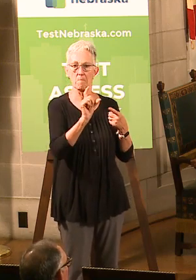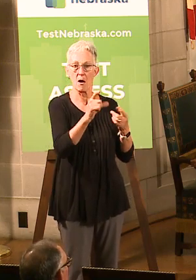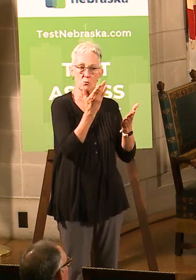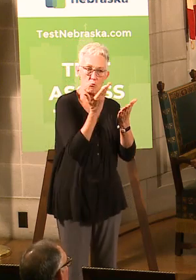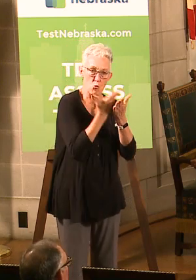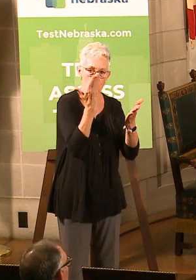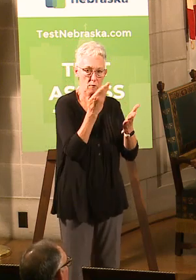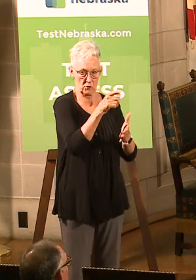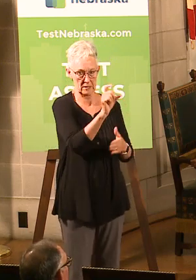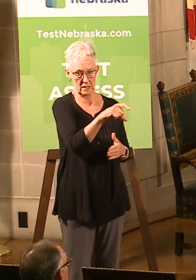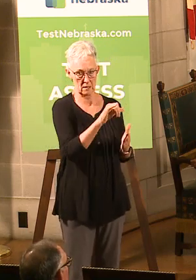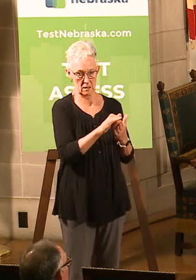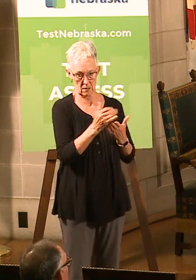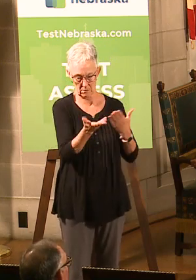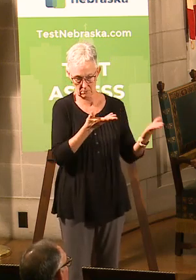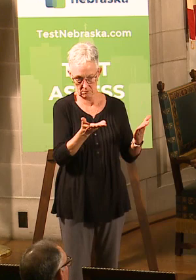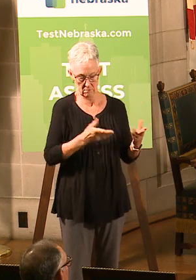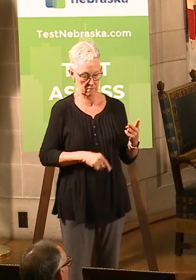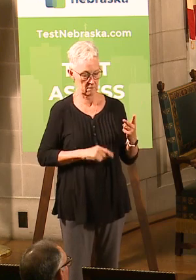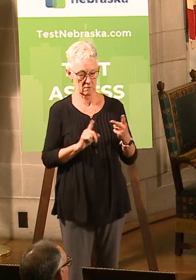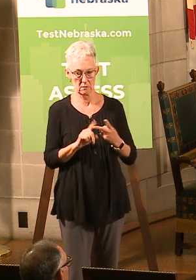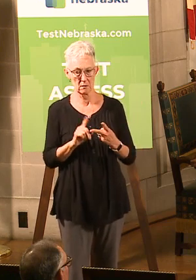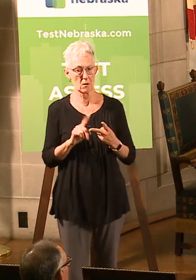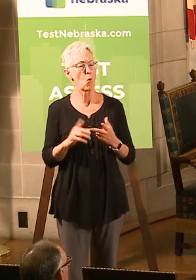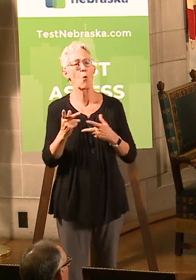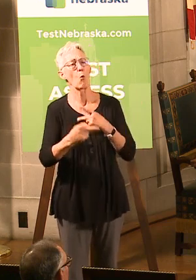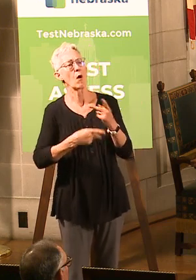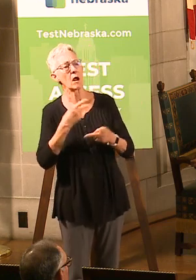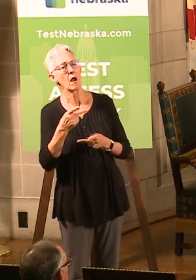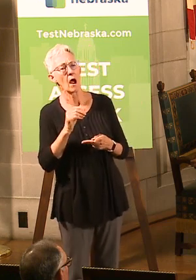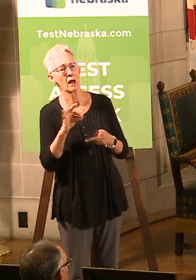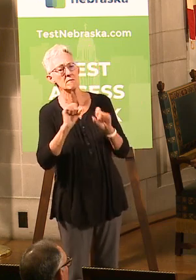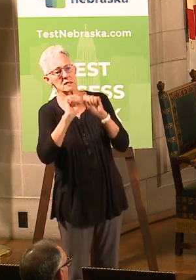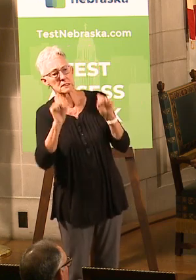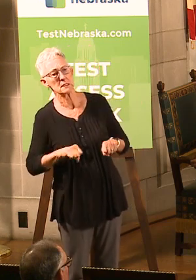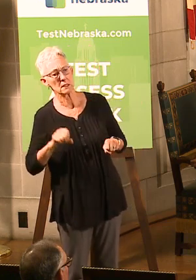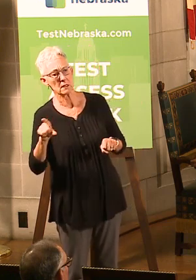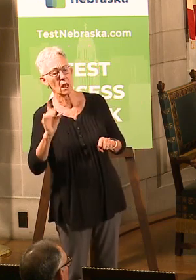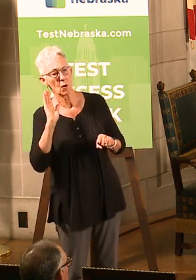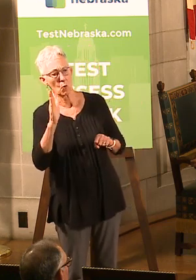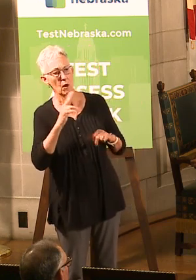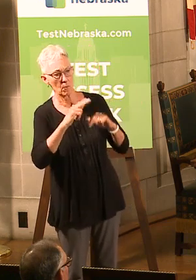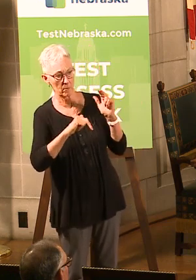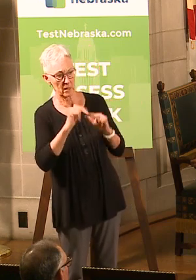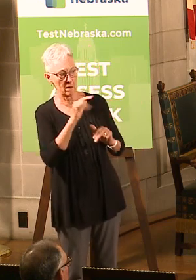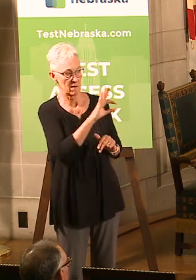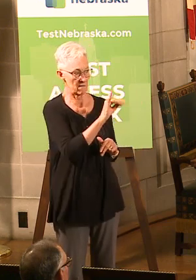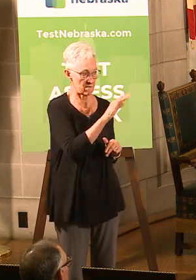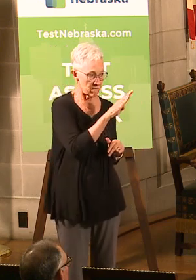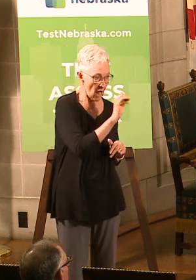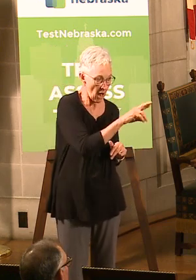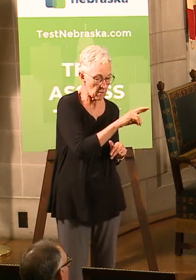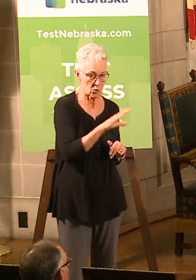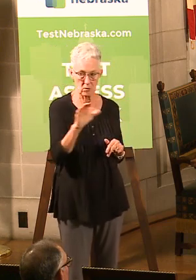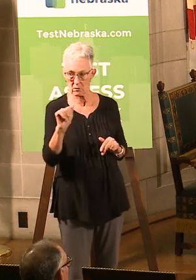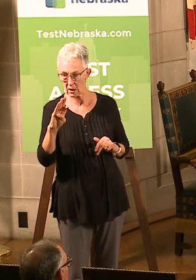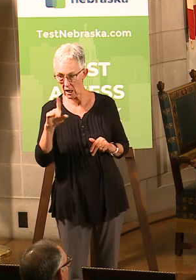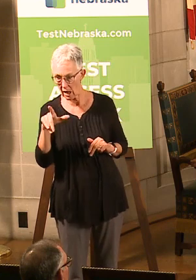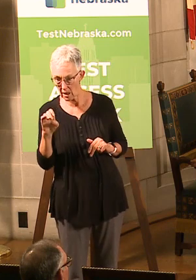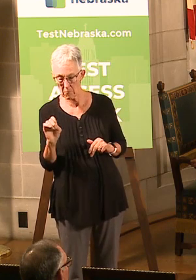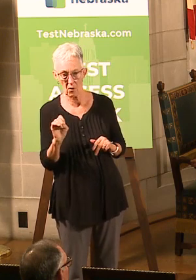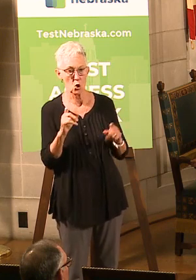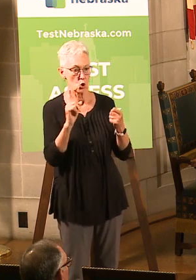two, type or level of infrastructure being built. So that's fiber versus cable, curb versus to the home.